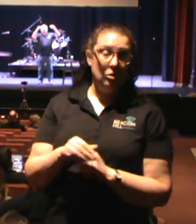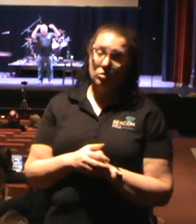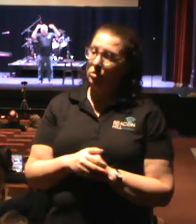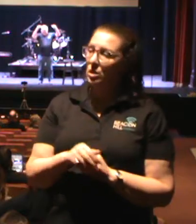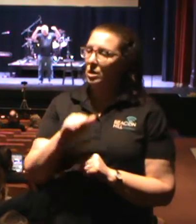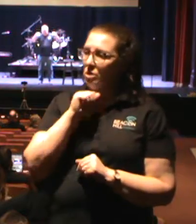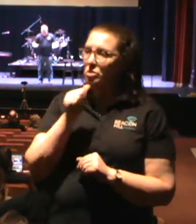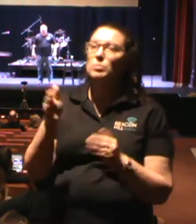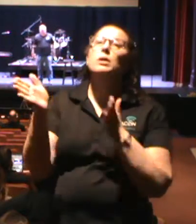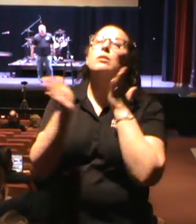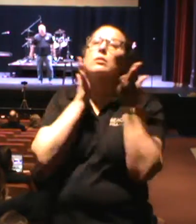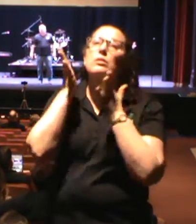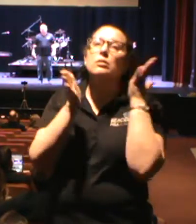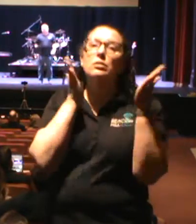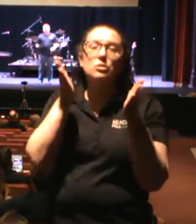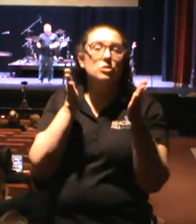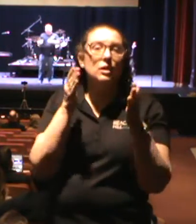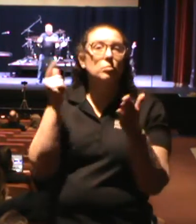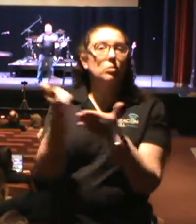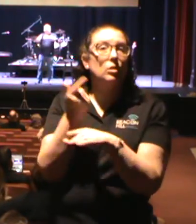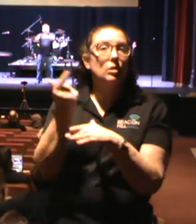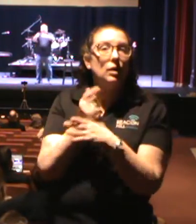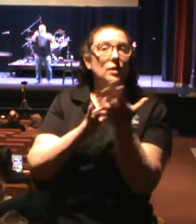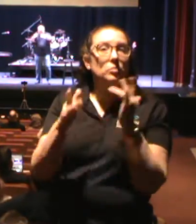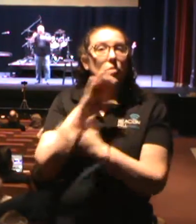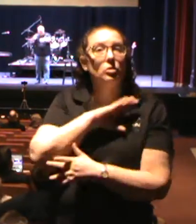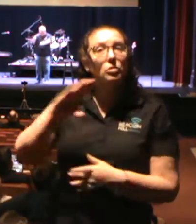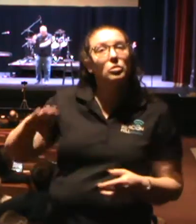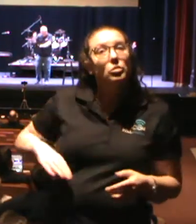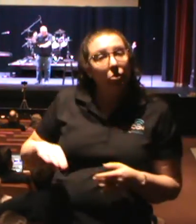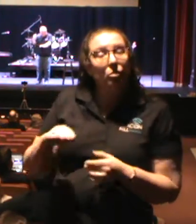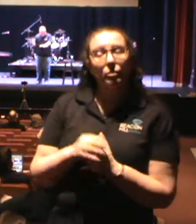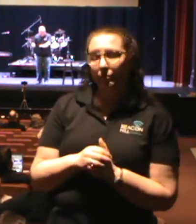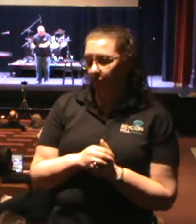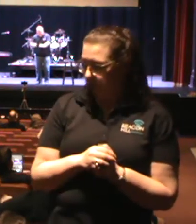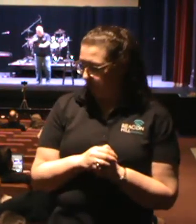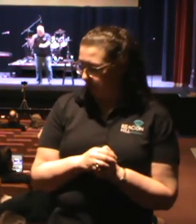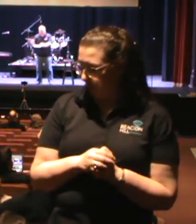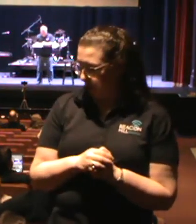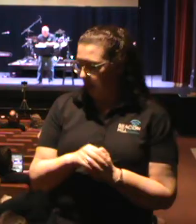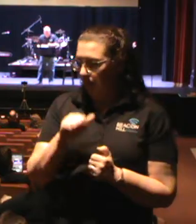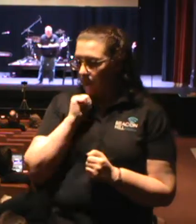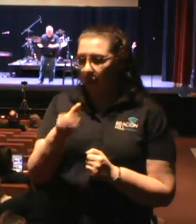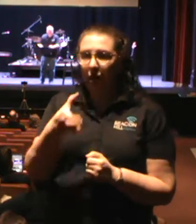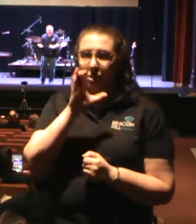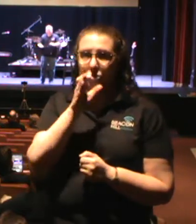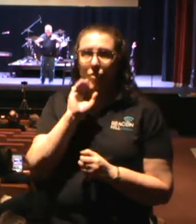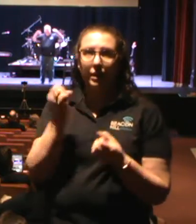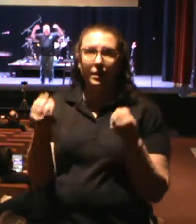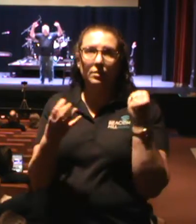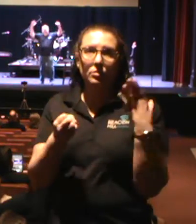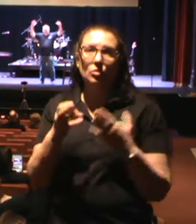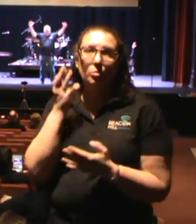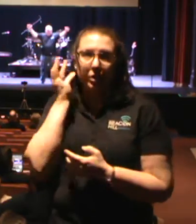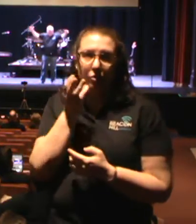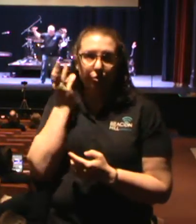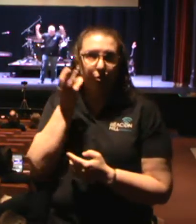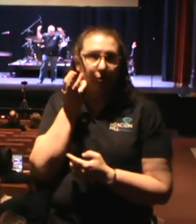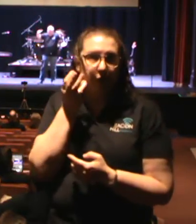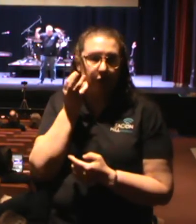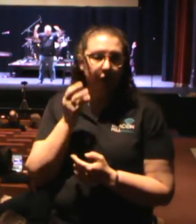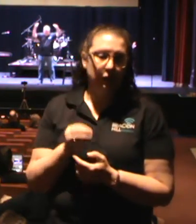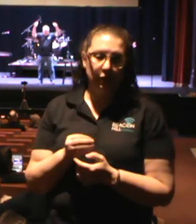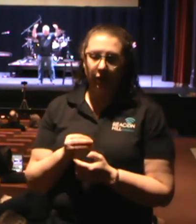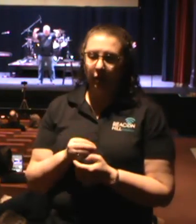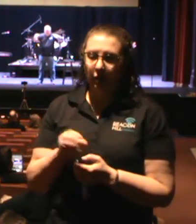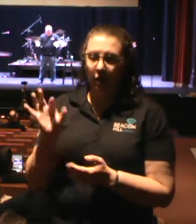be unashamed of the gospel of Jesus Christ. We see that nation not drinking a lot of wine. We did a whole sermon on this just a couple of weeks ago.